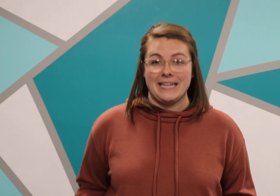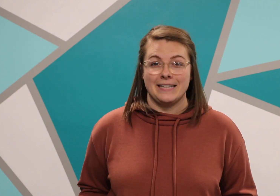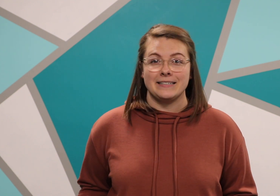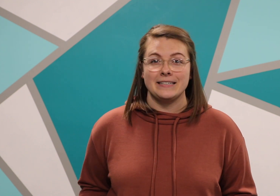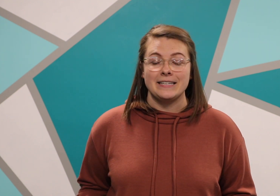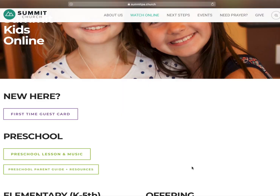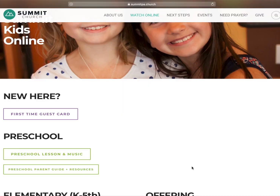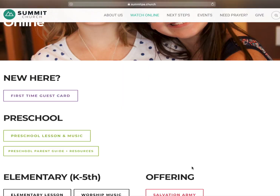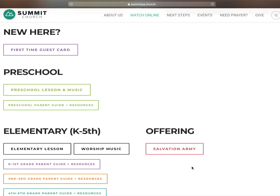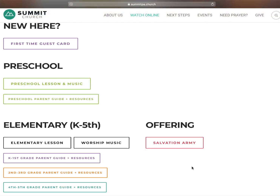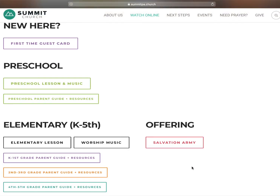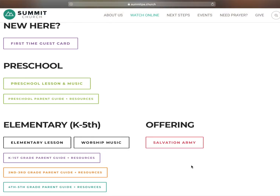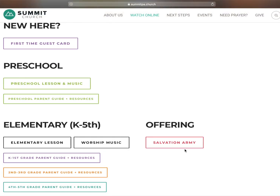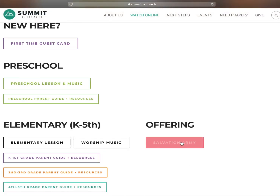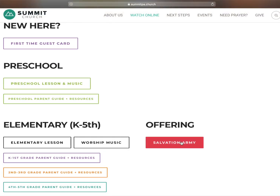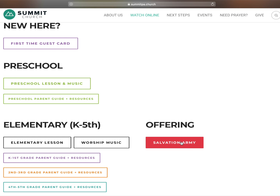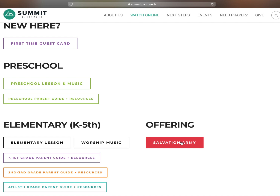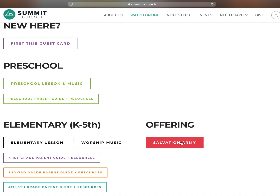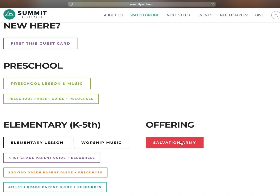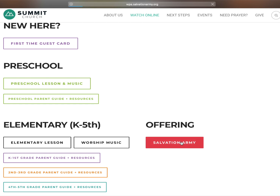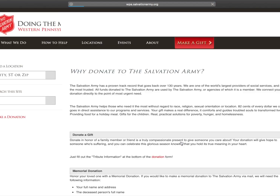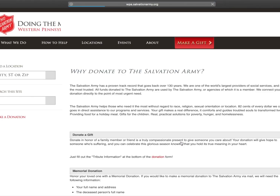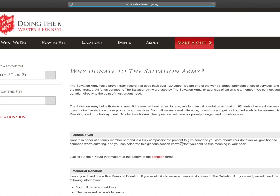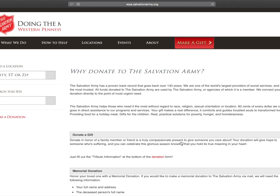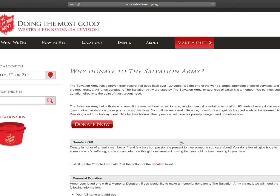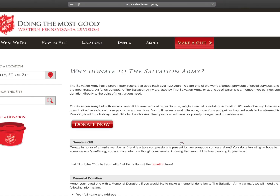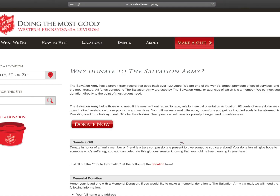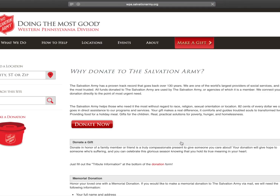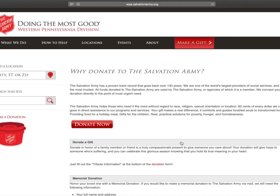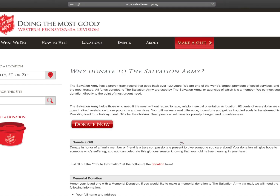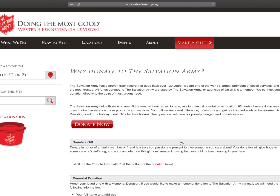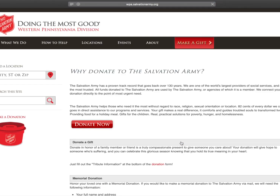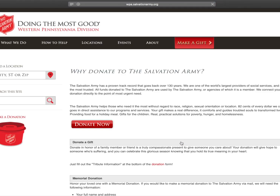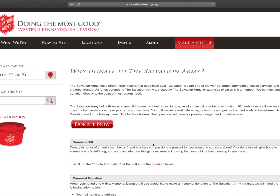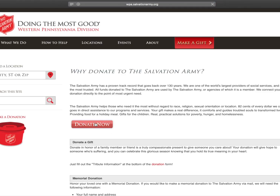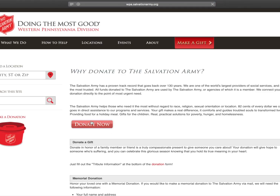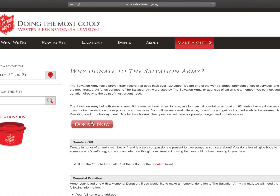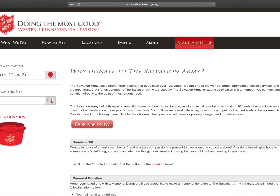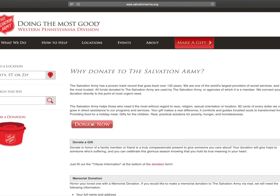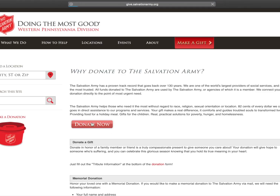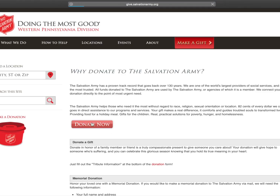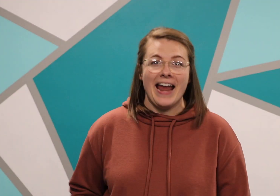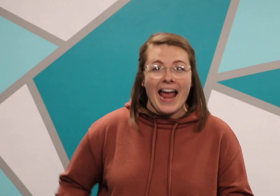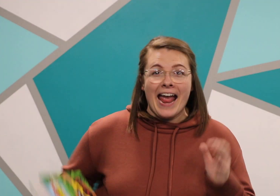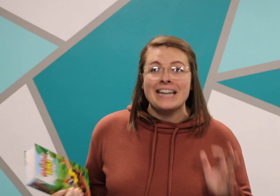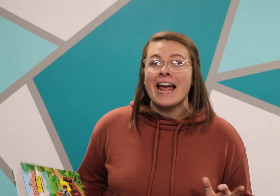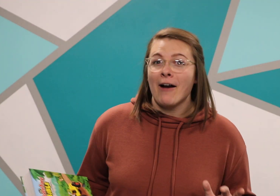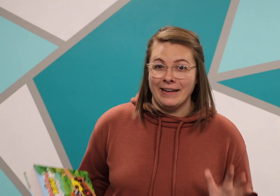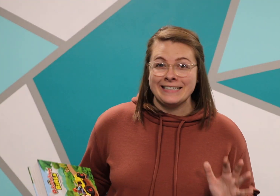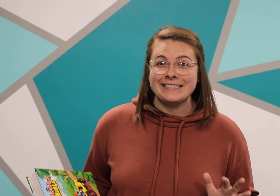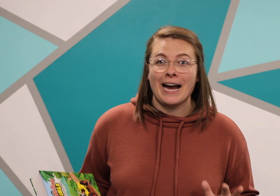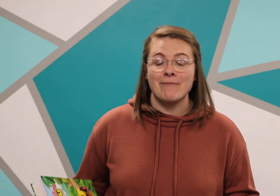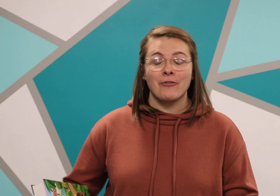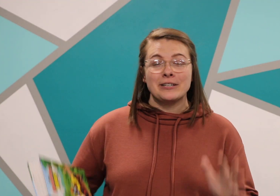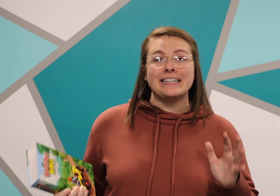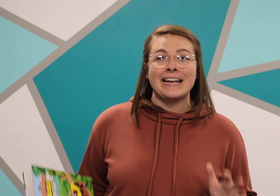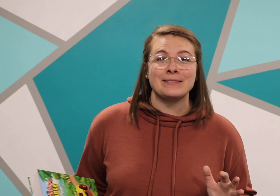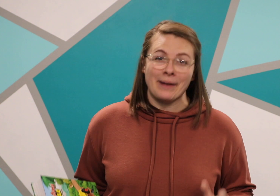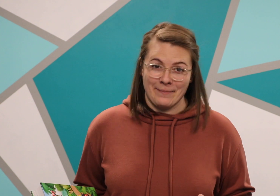eat. So be sure to go to our website and click on the button to share with others. And now it is time for today's Bible